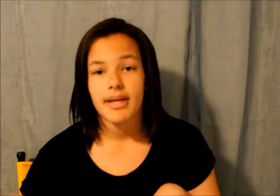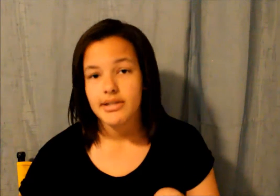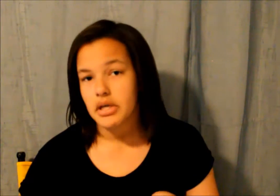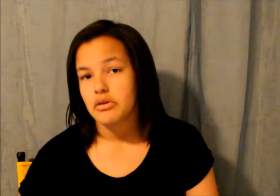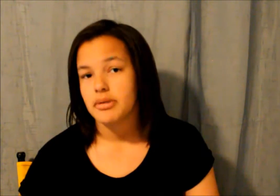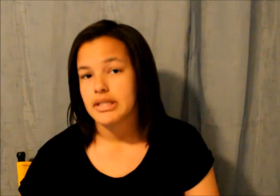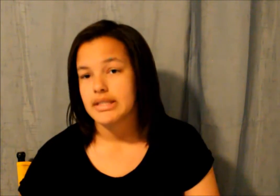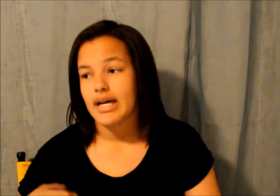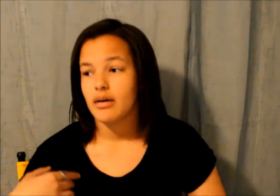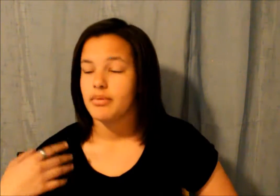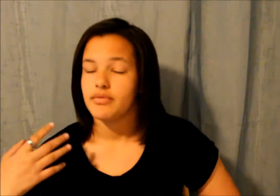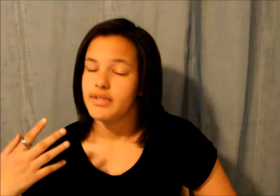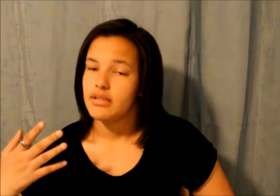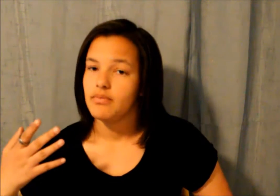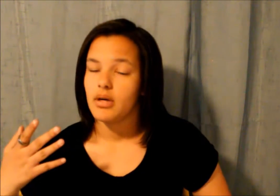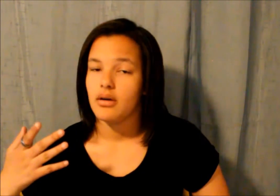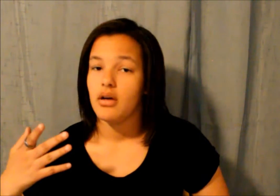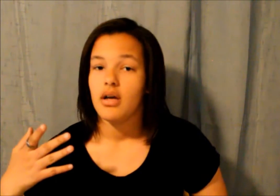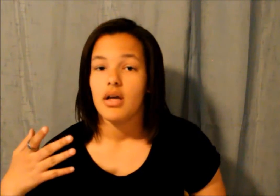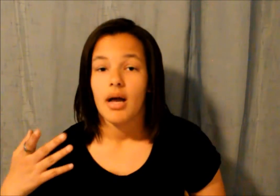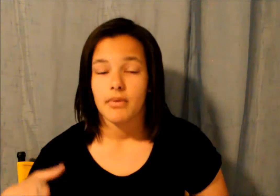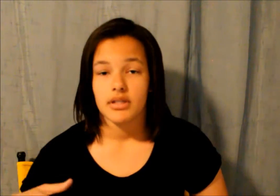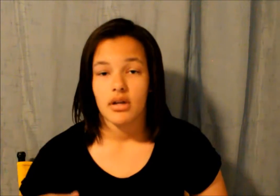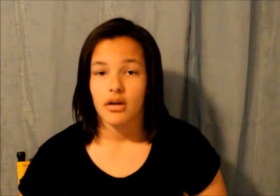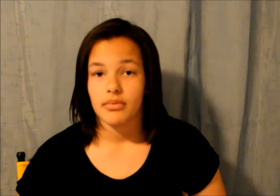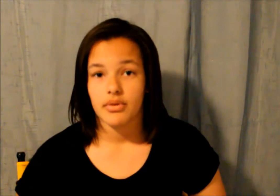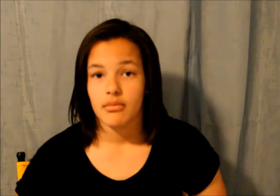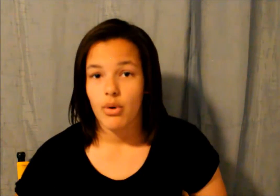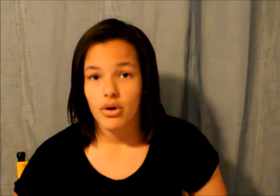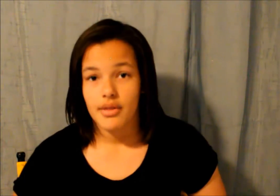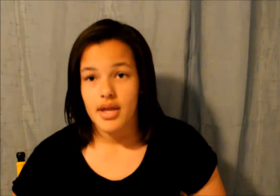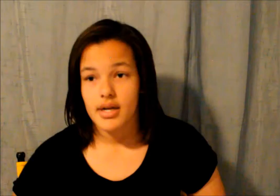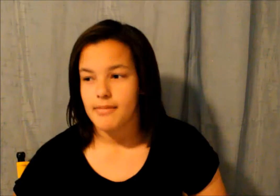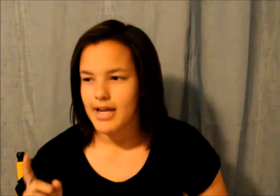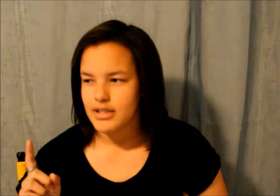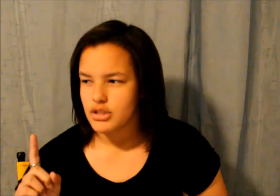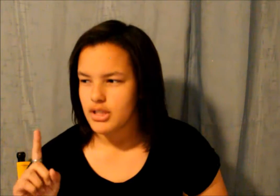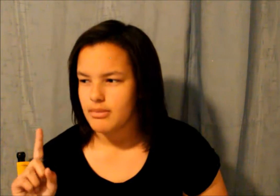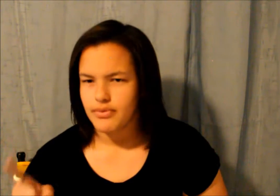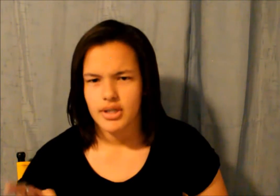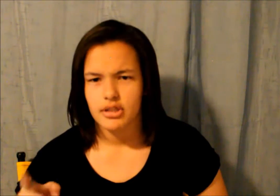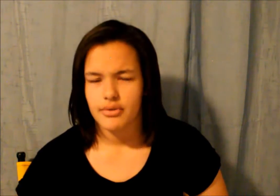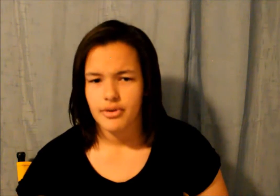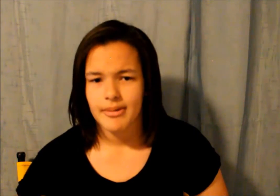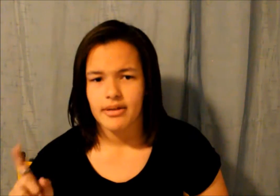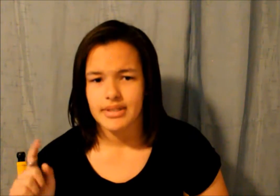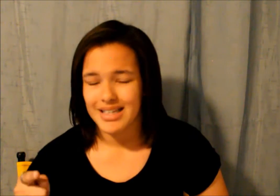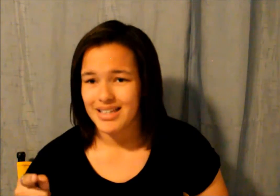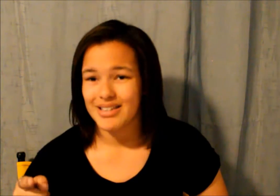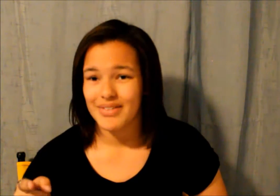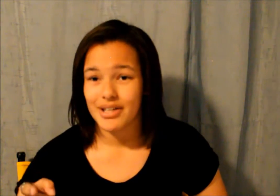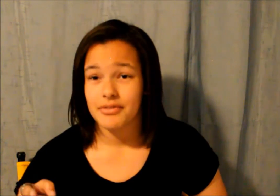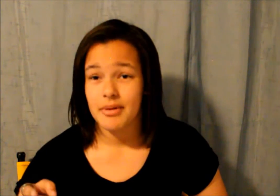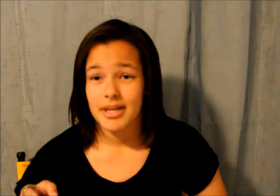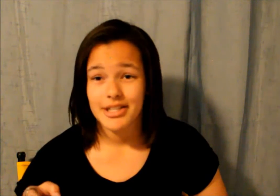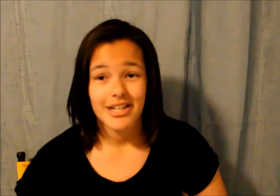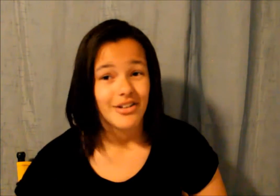main channel because i upload i'm going to start uploading more on there and i'm actually before i started filming i was editing a video for my main channel